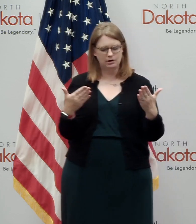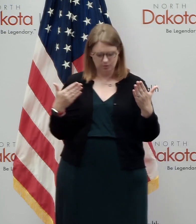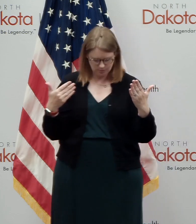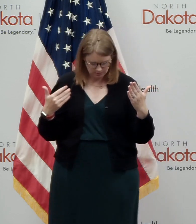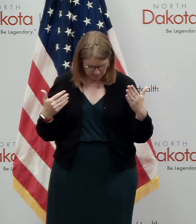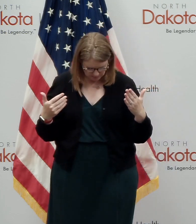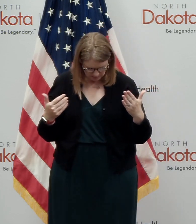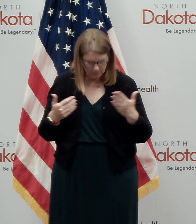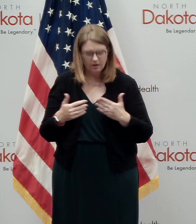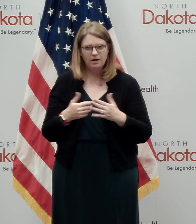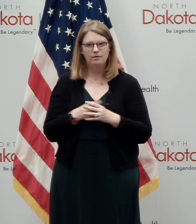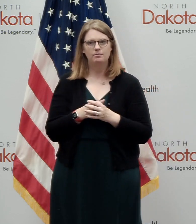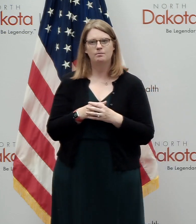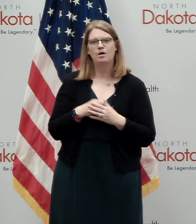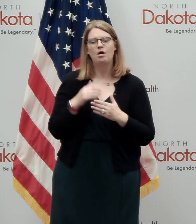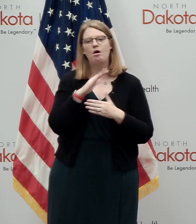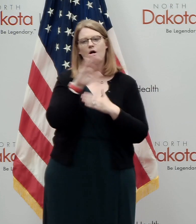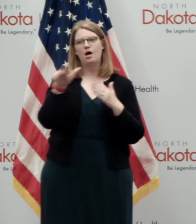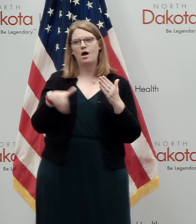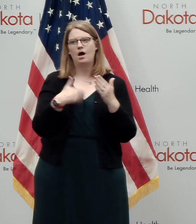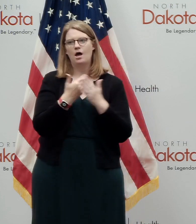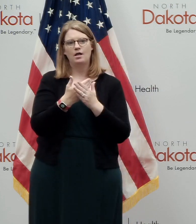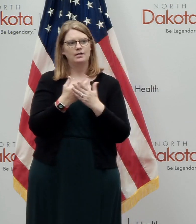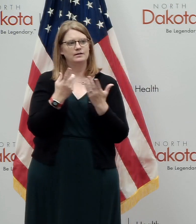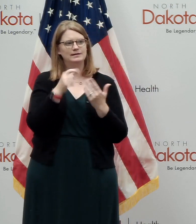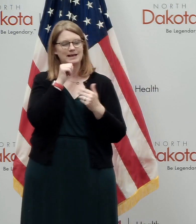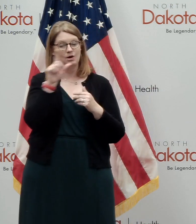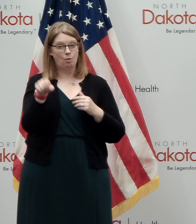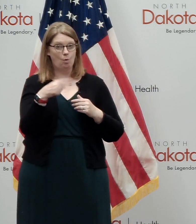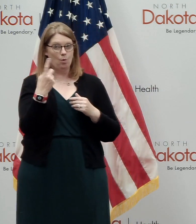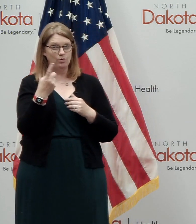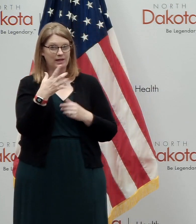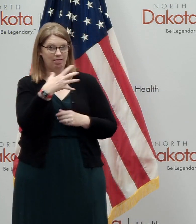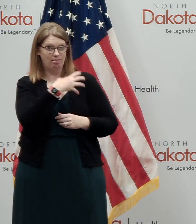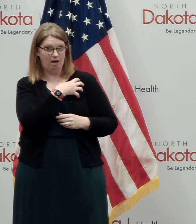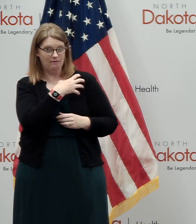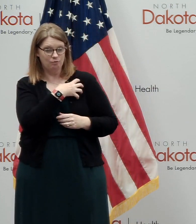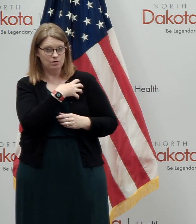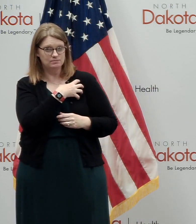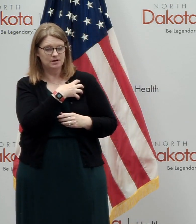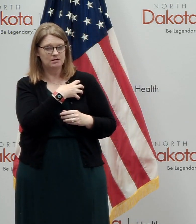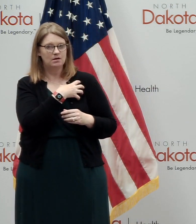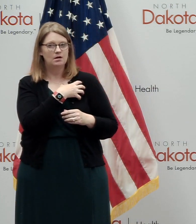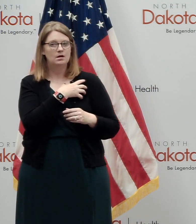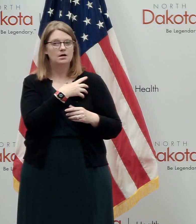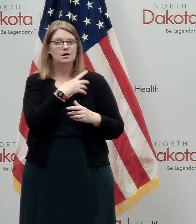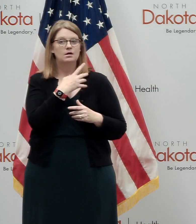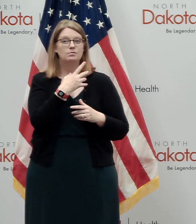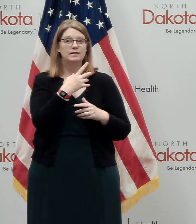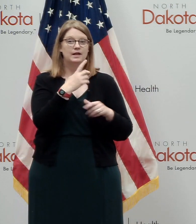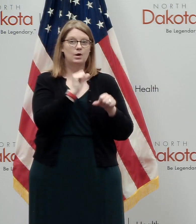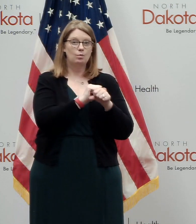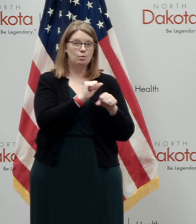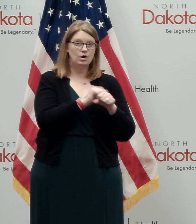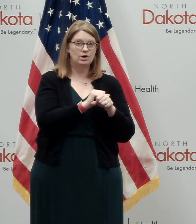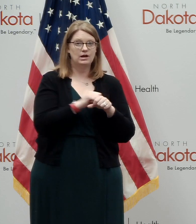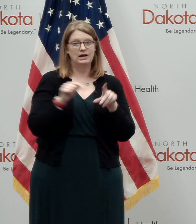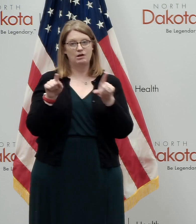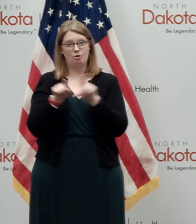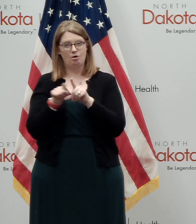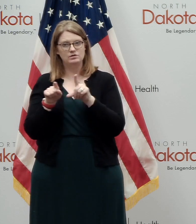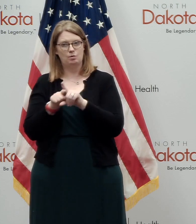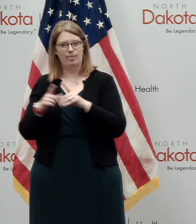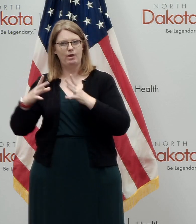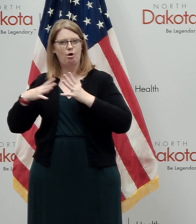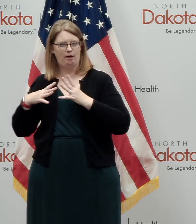uh, goes out to all of our, not only our law enforcement officers, uh, both when they're on duty, but when they're off duty.